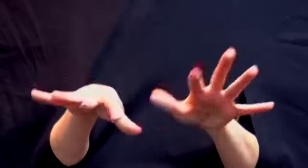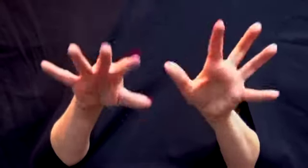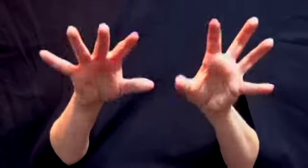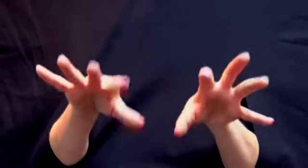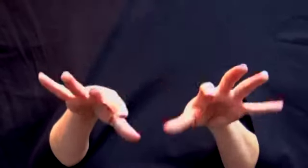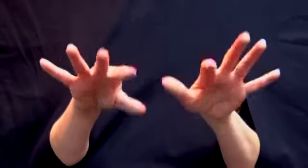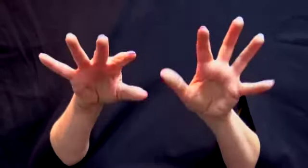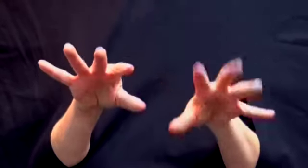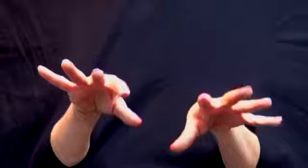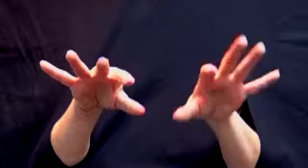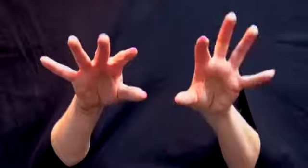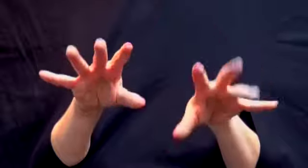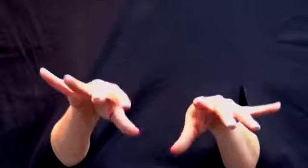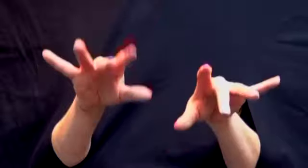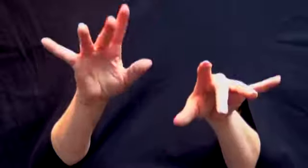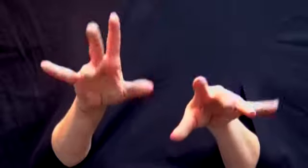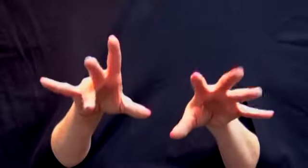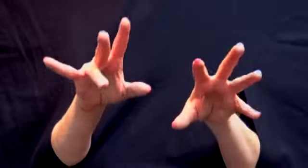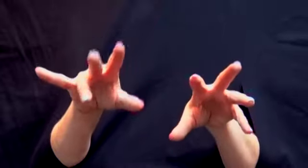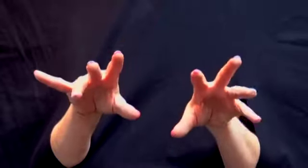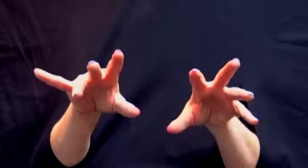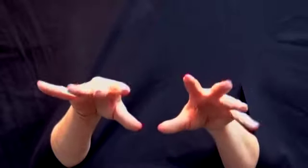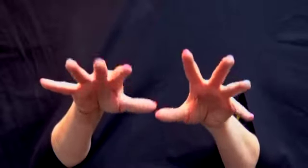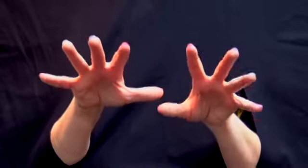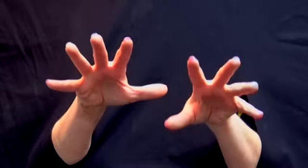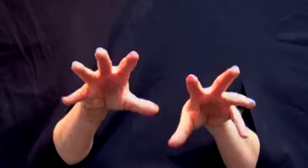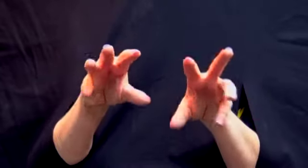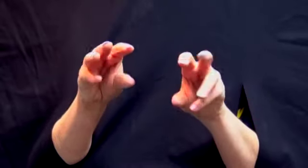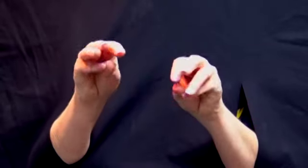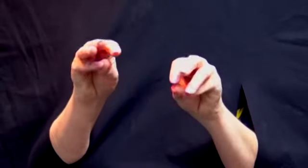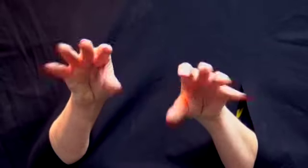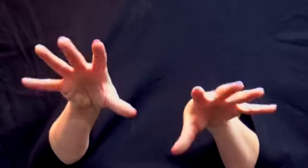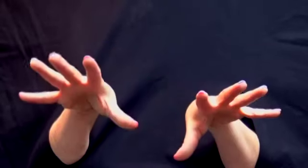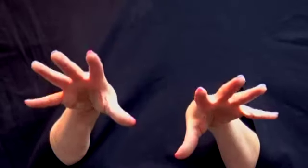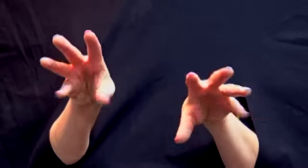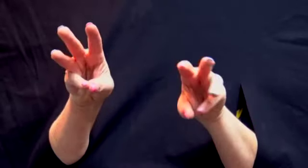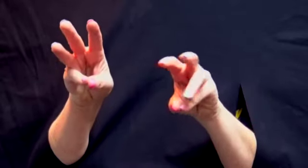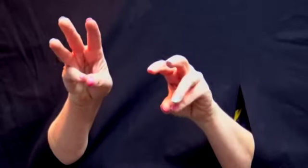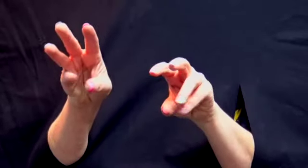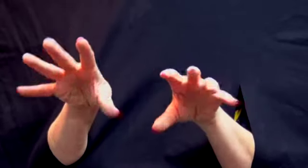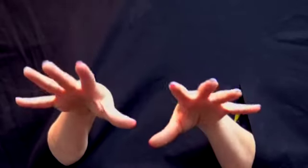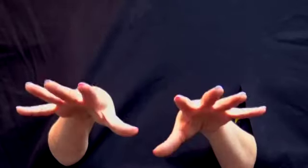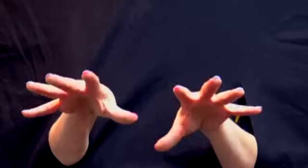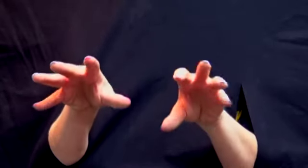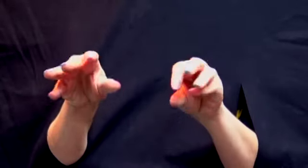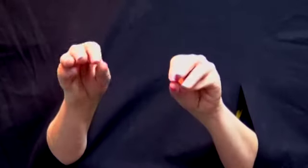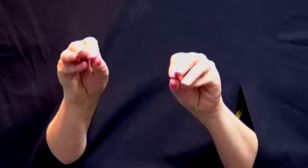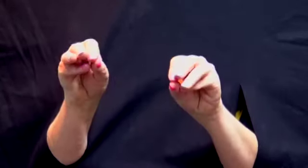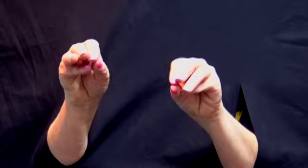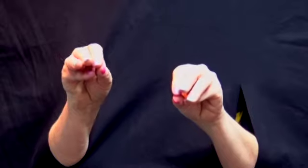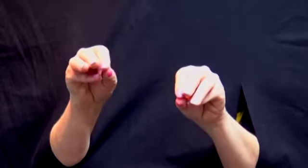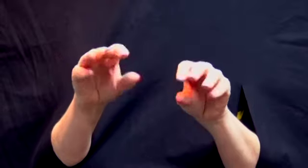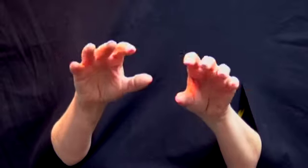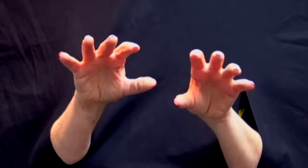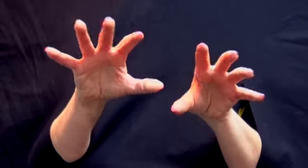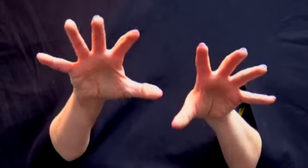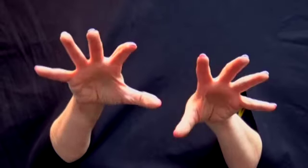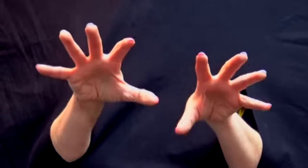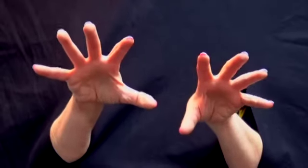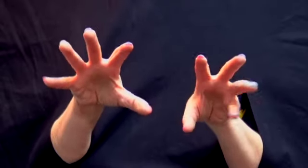do more, where the left is, let's say, doing chords. Then you'll start to see what I call the inchworm. But